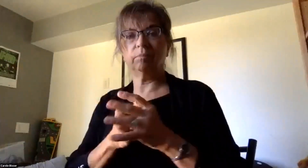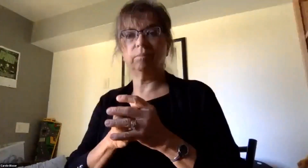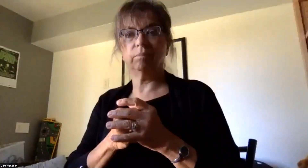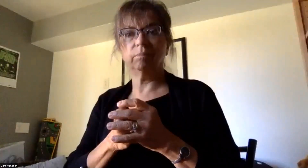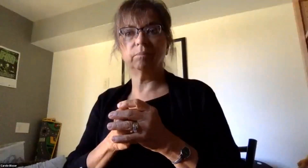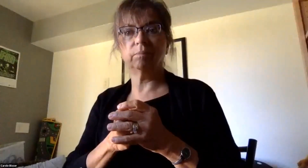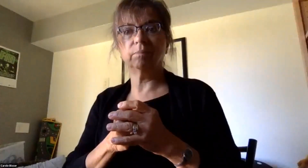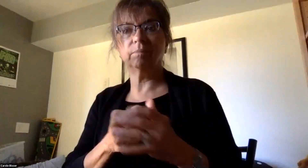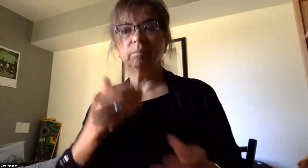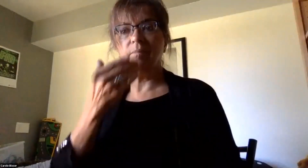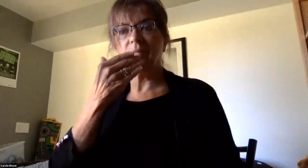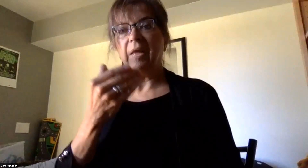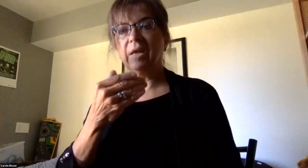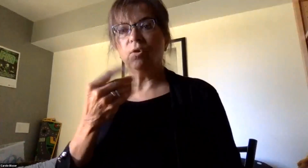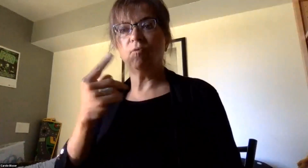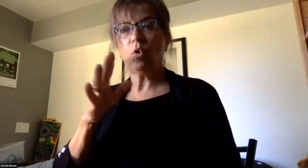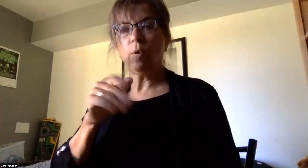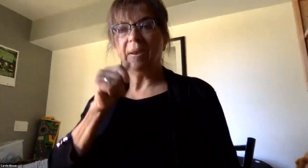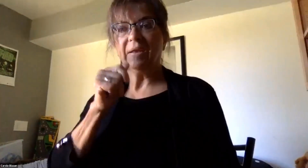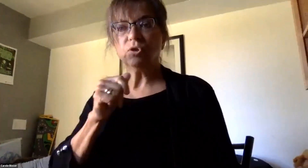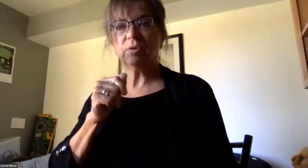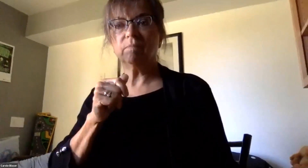thank you very much for your patience.